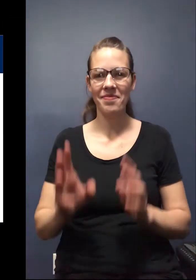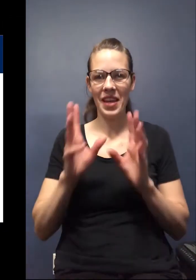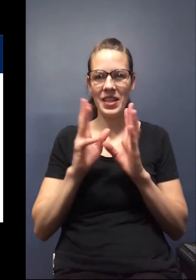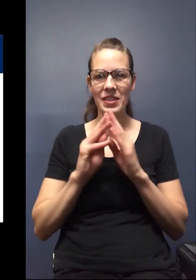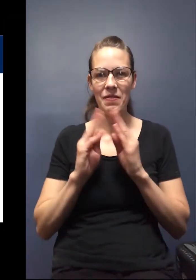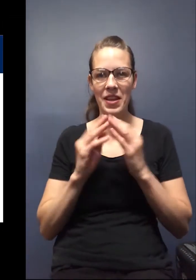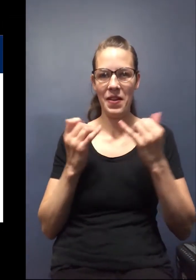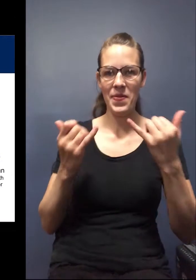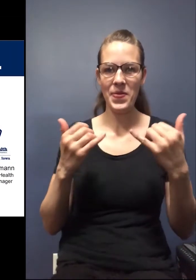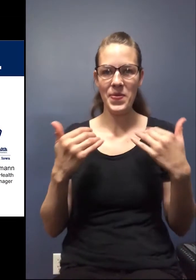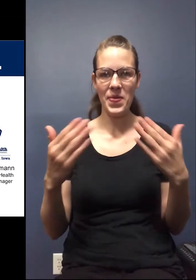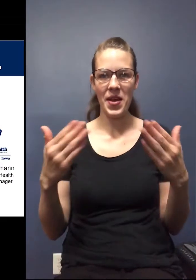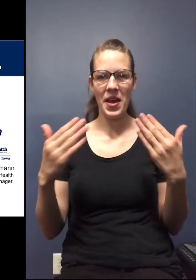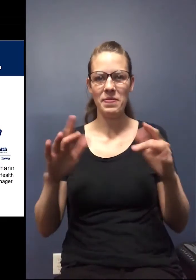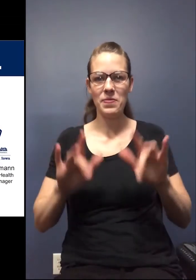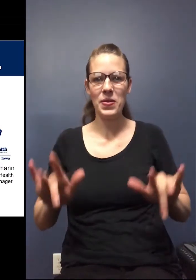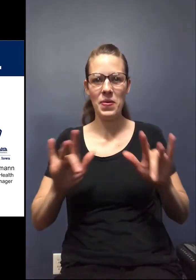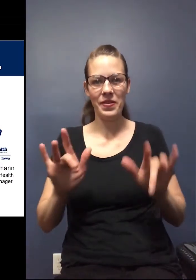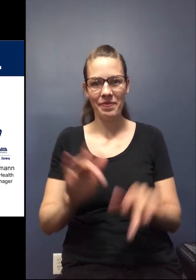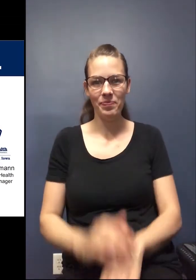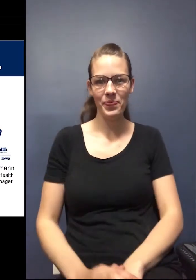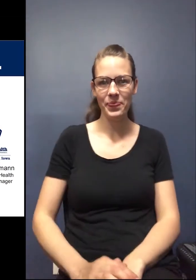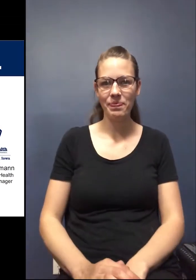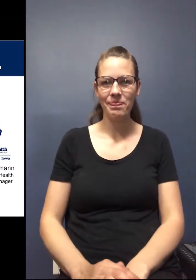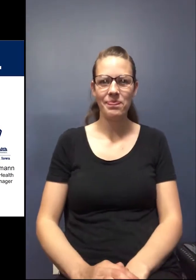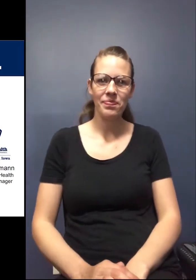This conference will now be recorded.